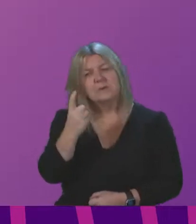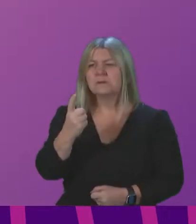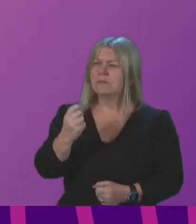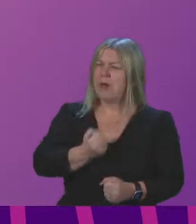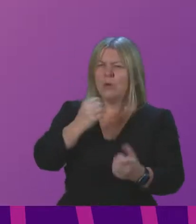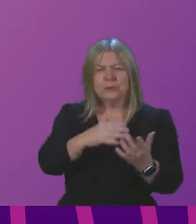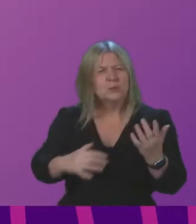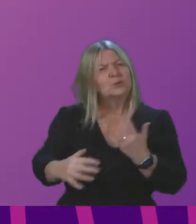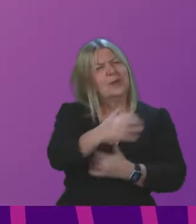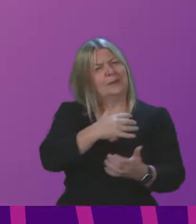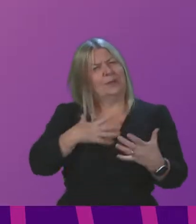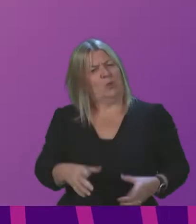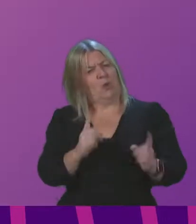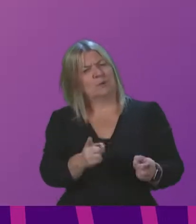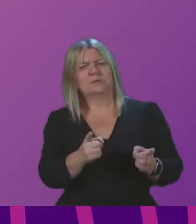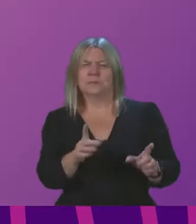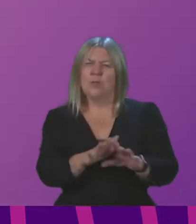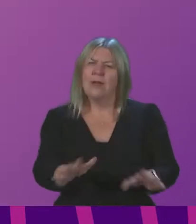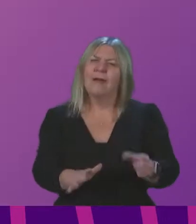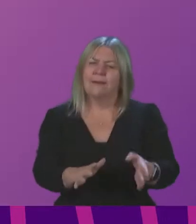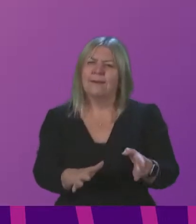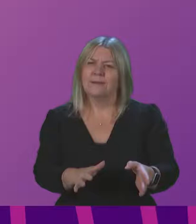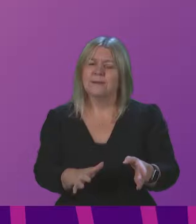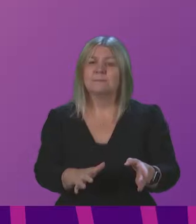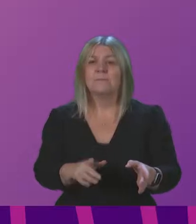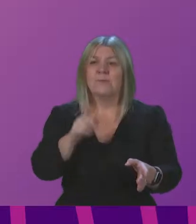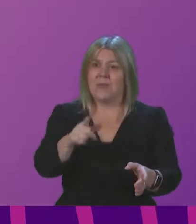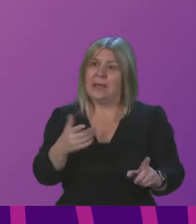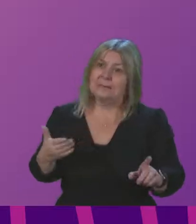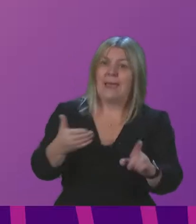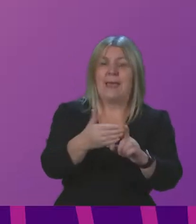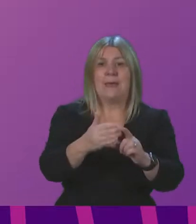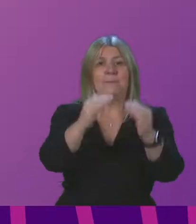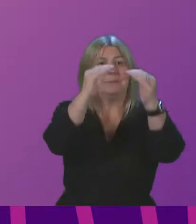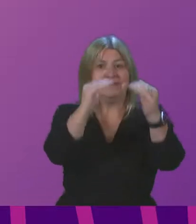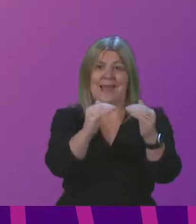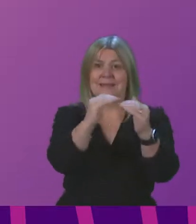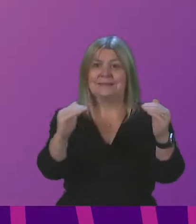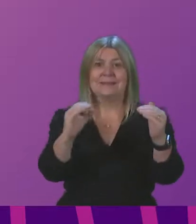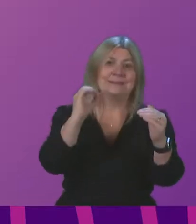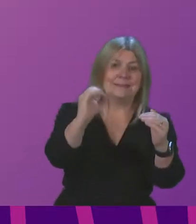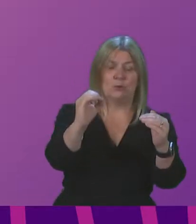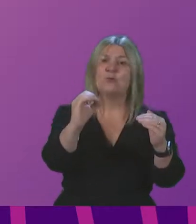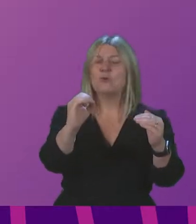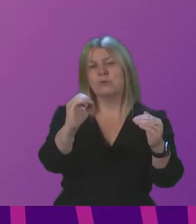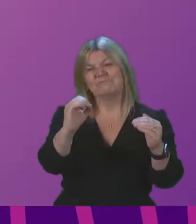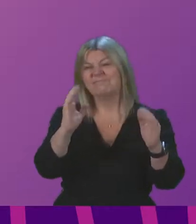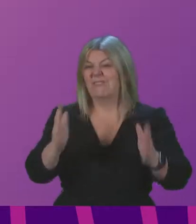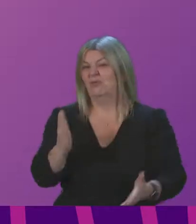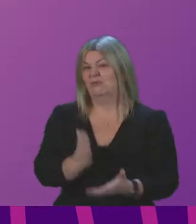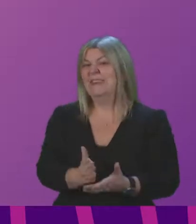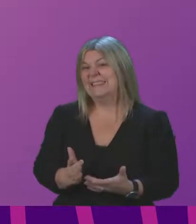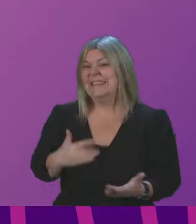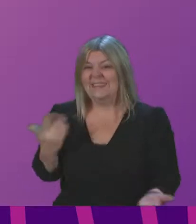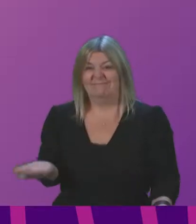look like and do for us. If the pursuit of net zero and the wellbeing agenda is to be core to our recovery, we must be realistic about where we